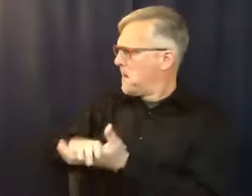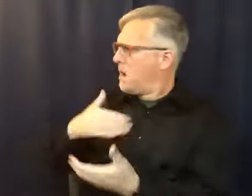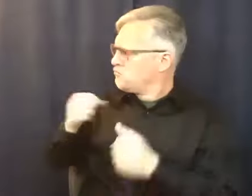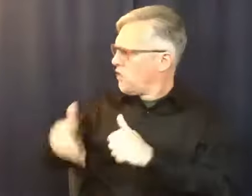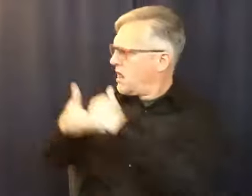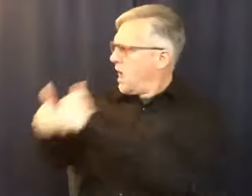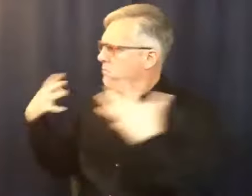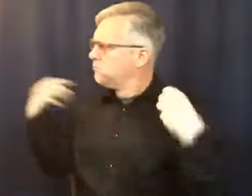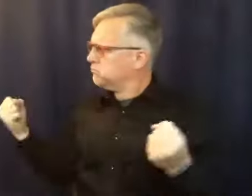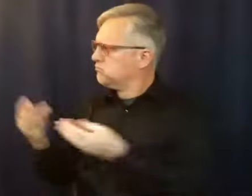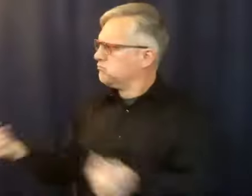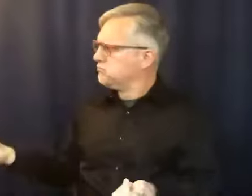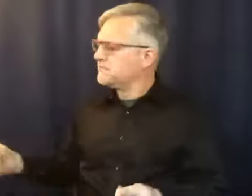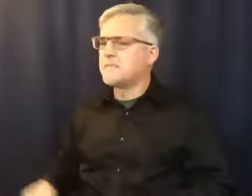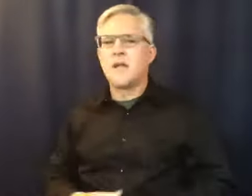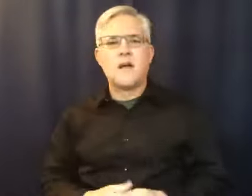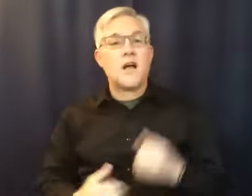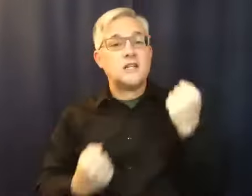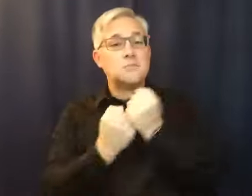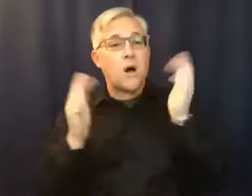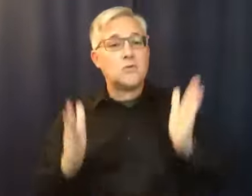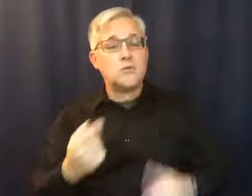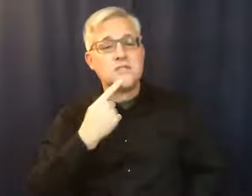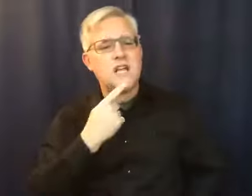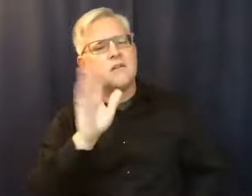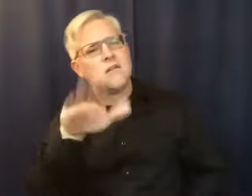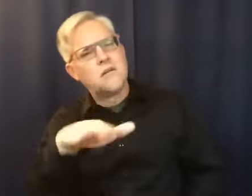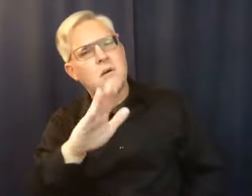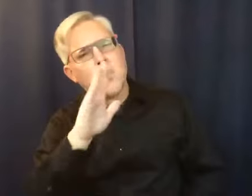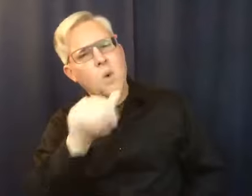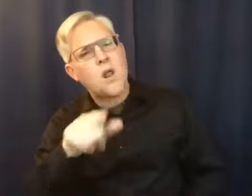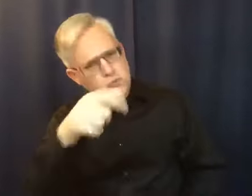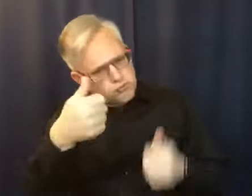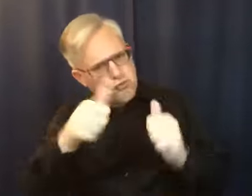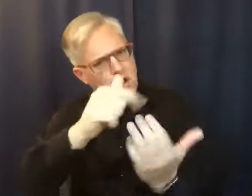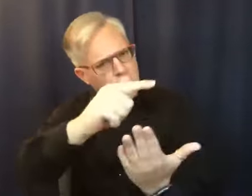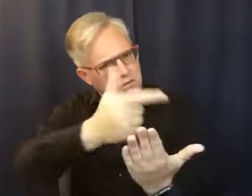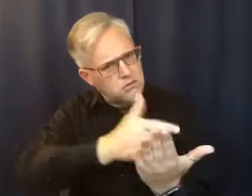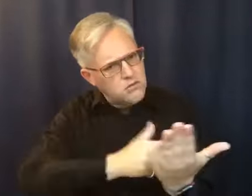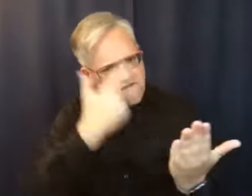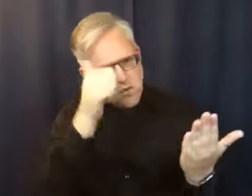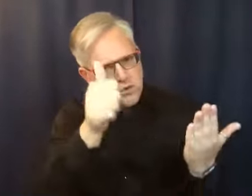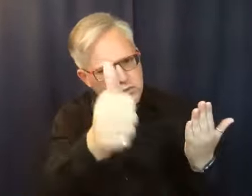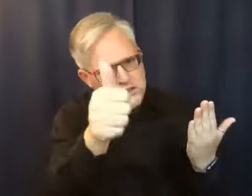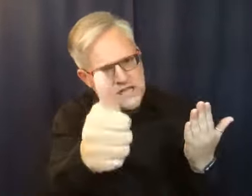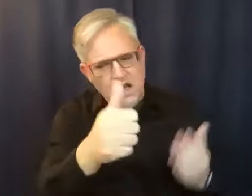And she said, well, why don't you try working them for yourself? And that was a novel idea.